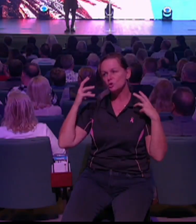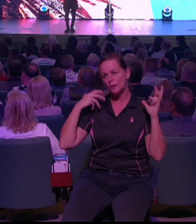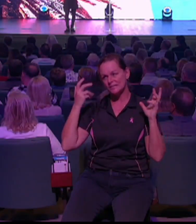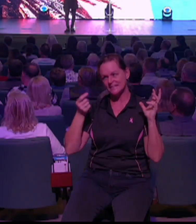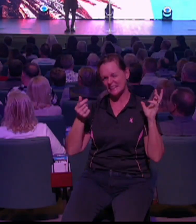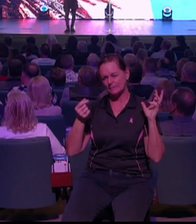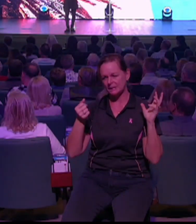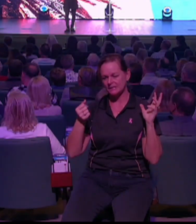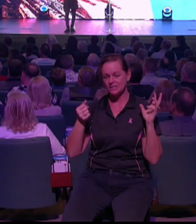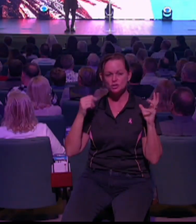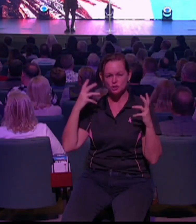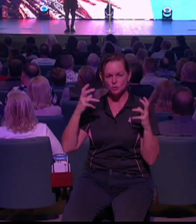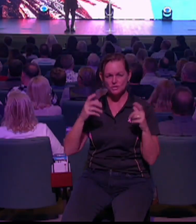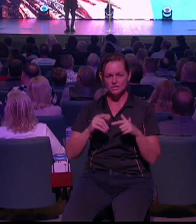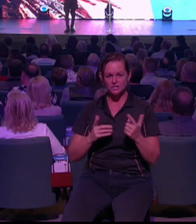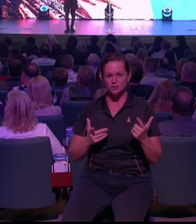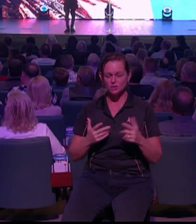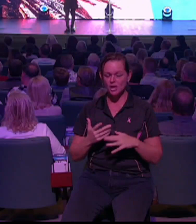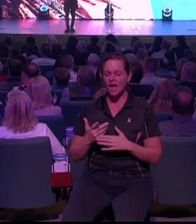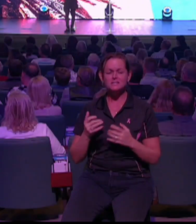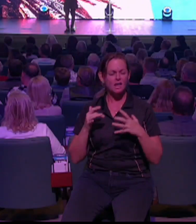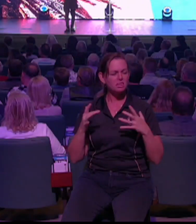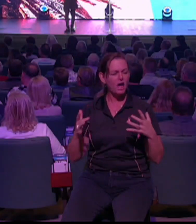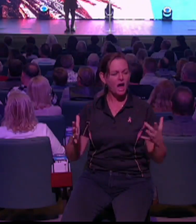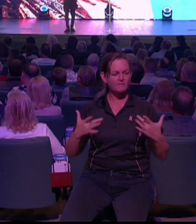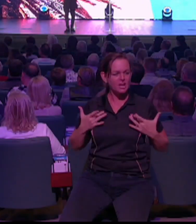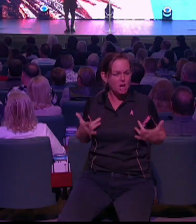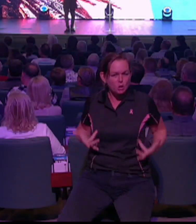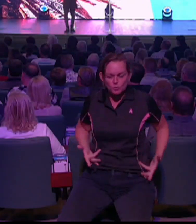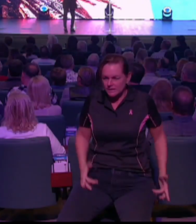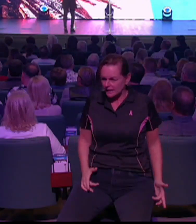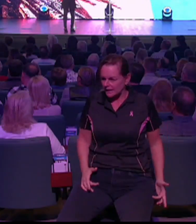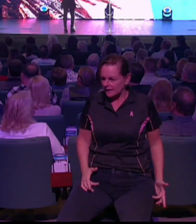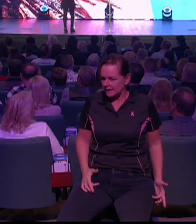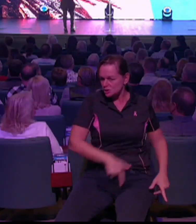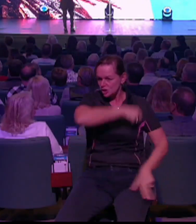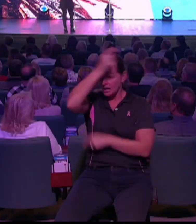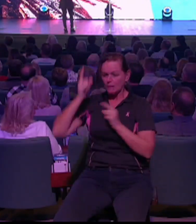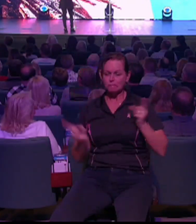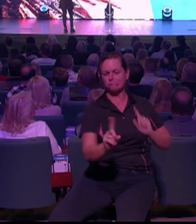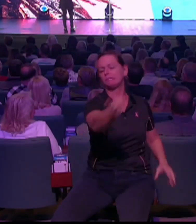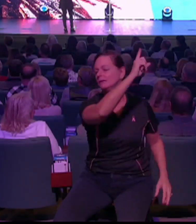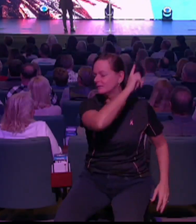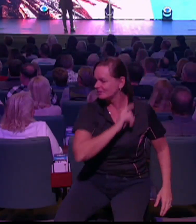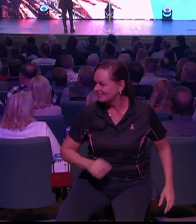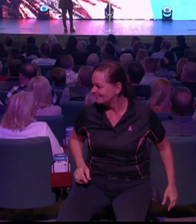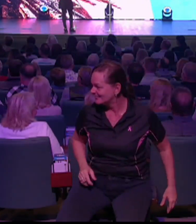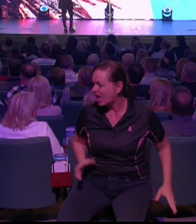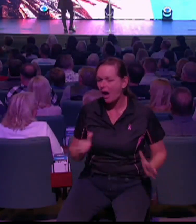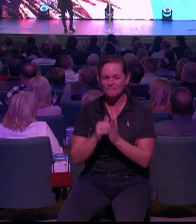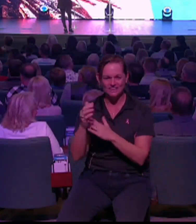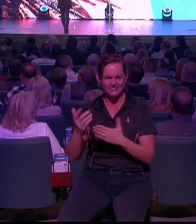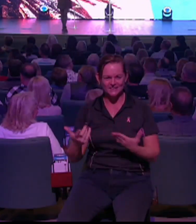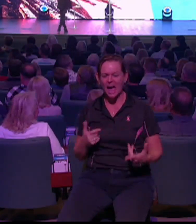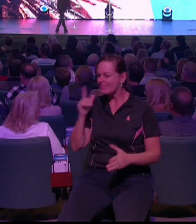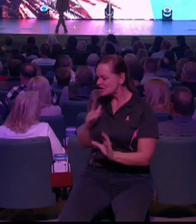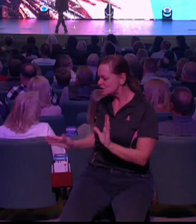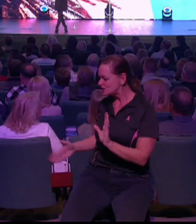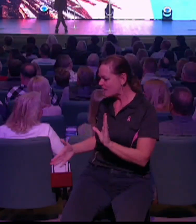is the one that has a very high level of nudity. I do think that she gets spanked more than any of the other ones. And told her mother the other